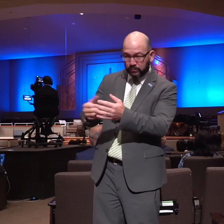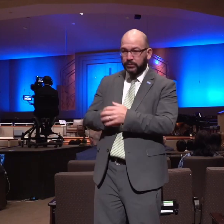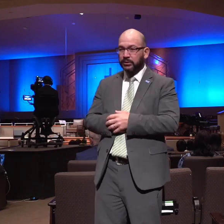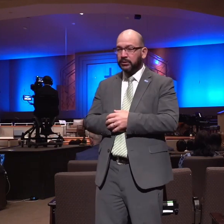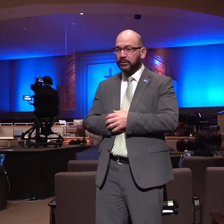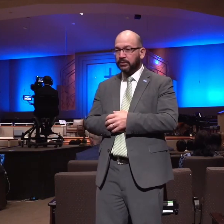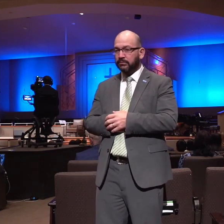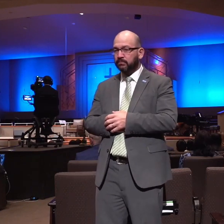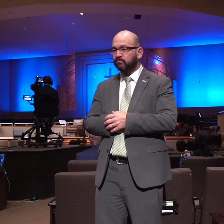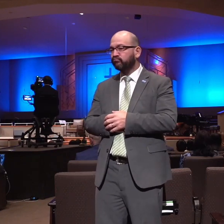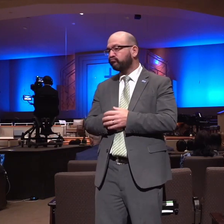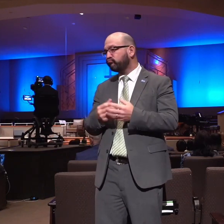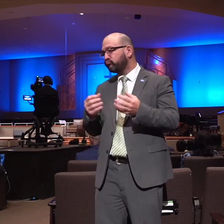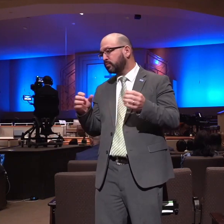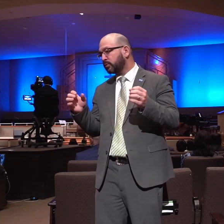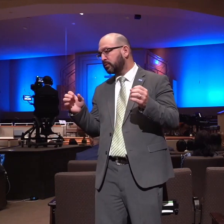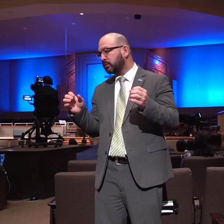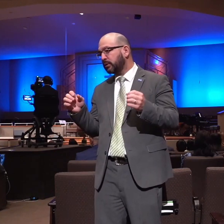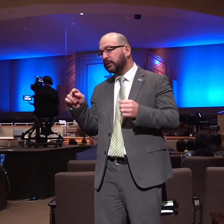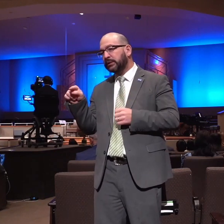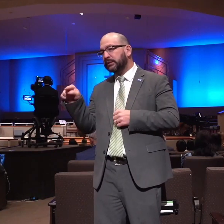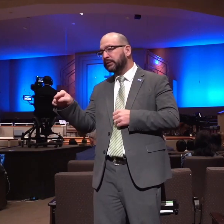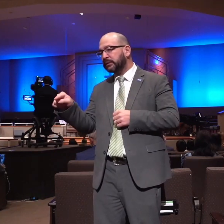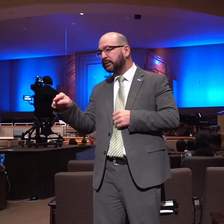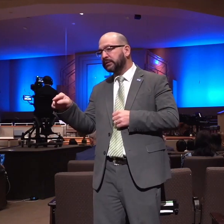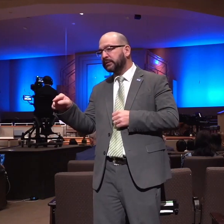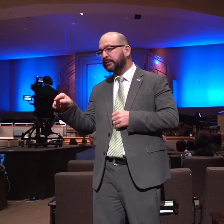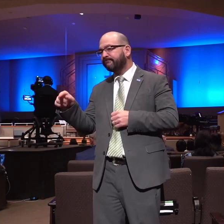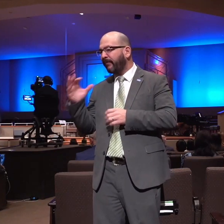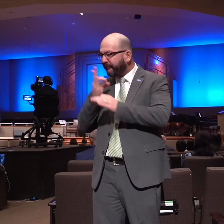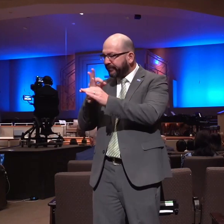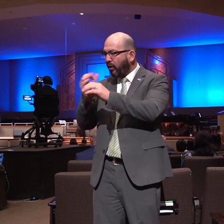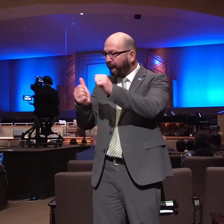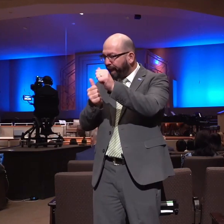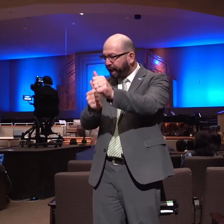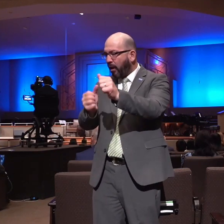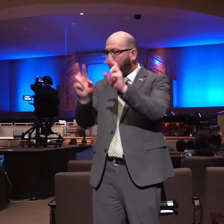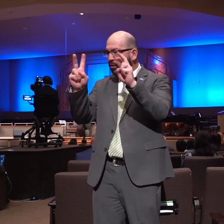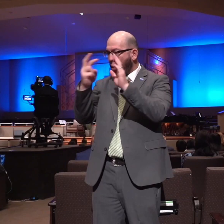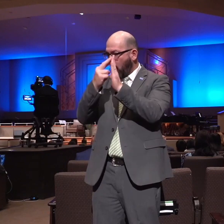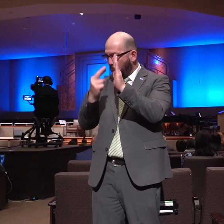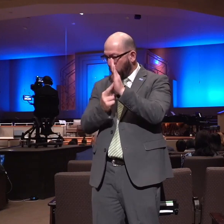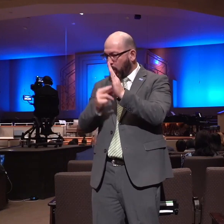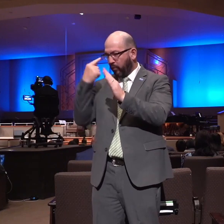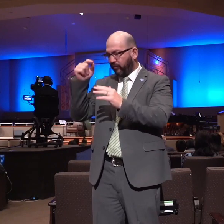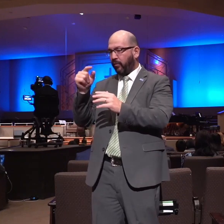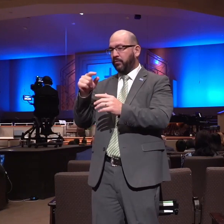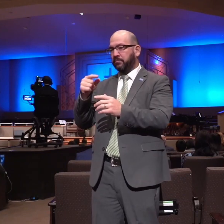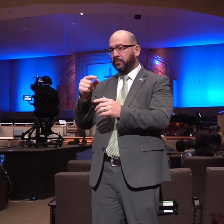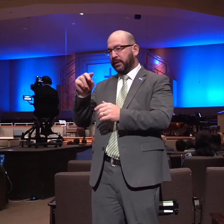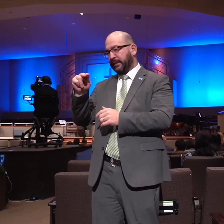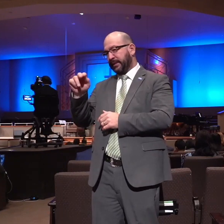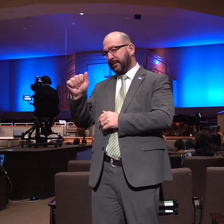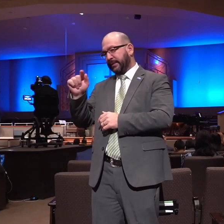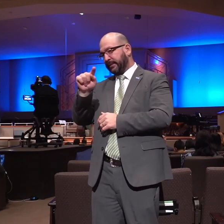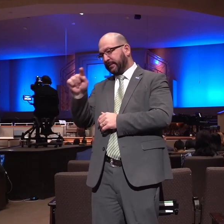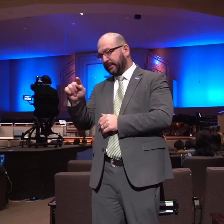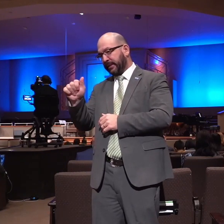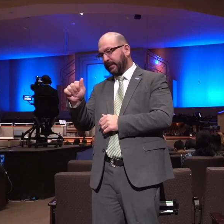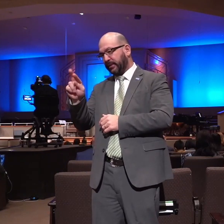of violation again back in chapter 13 if you want to look at verse 24 as we read